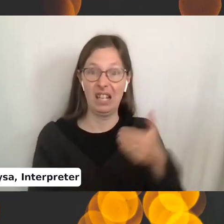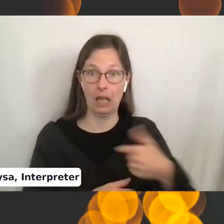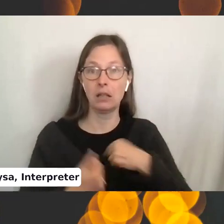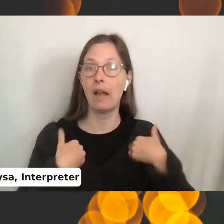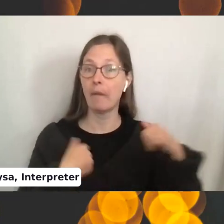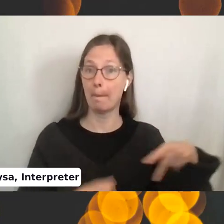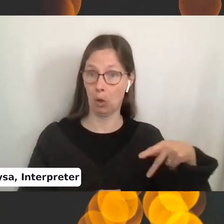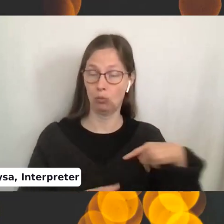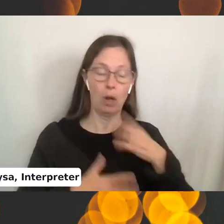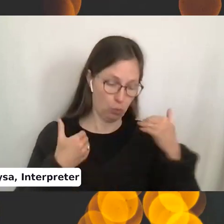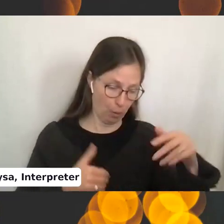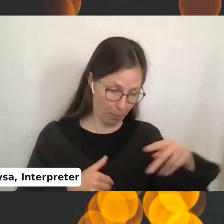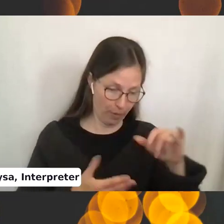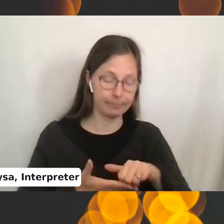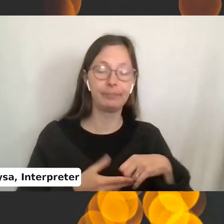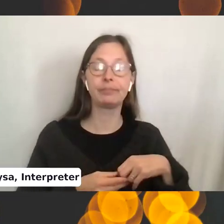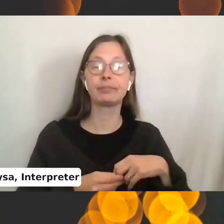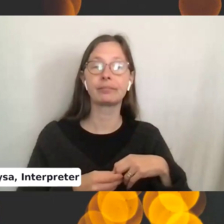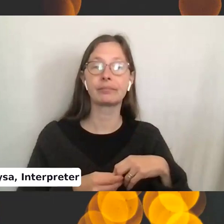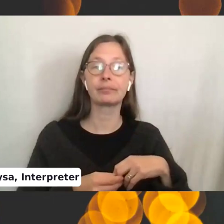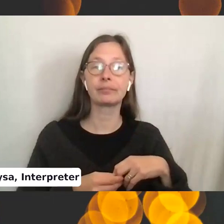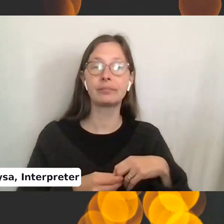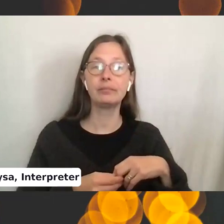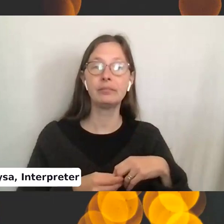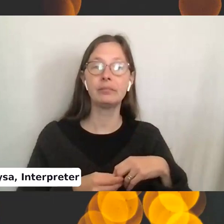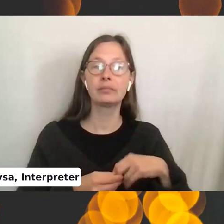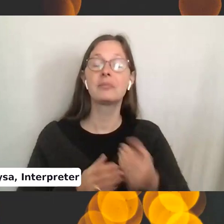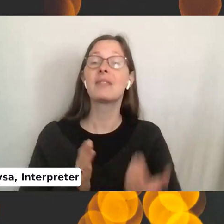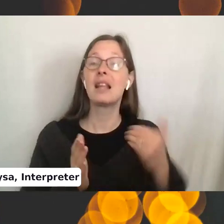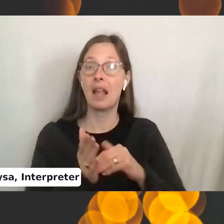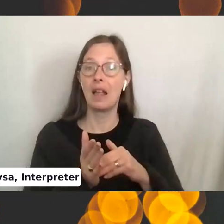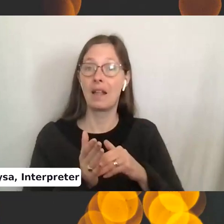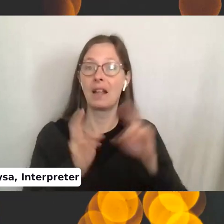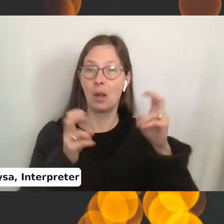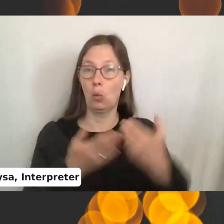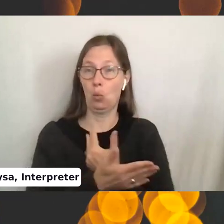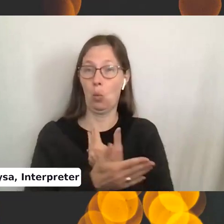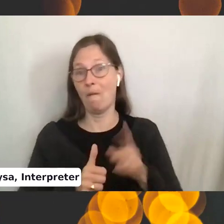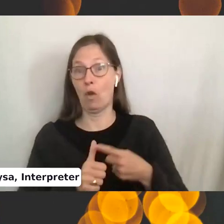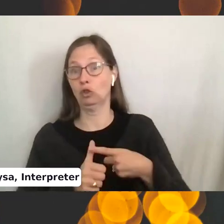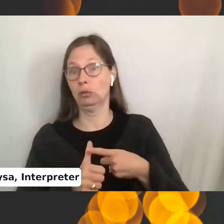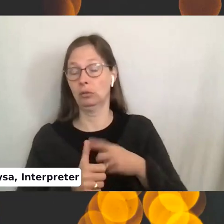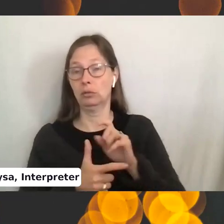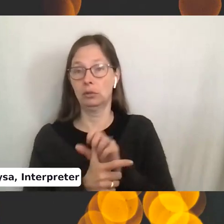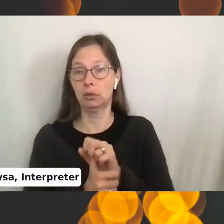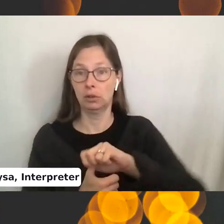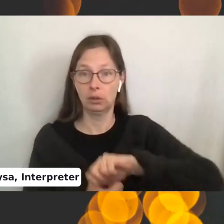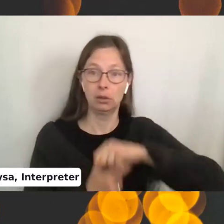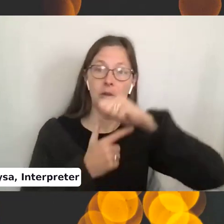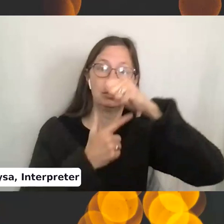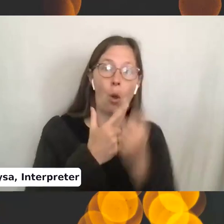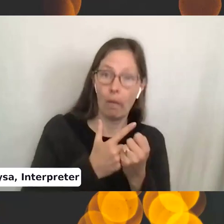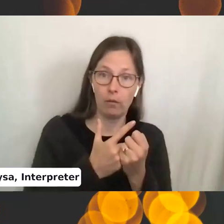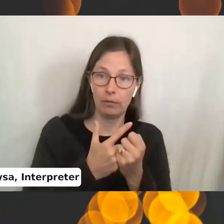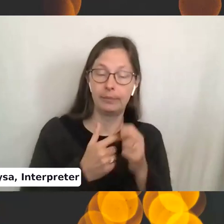and then go through that other first stitch up and over and pull it off.